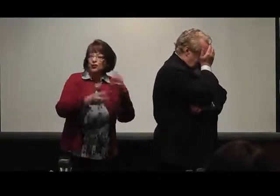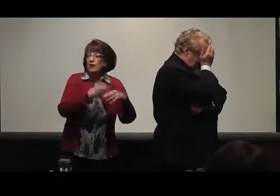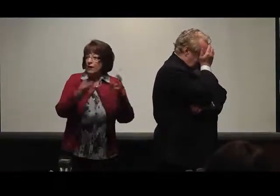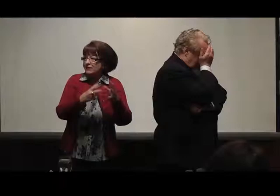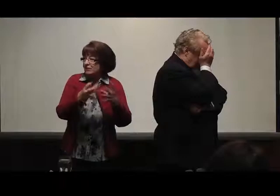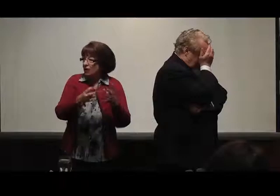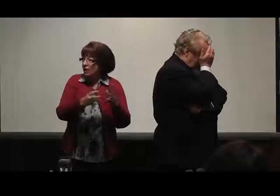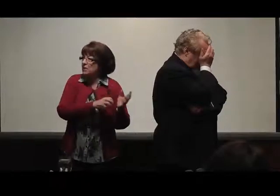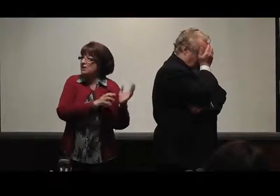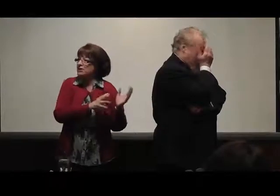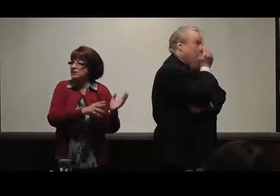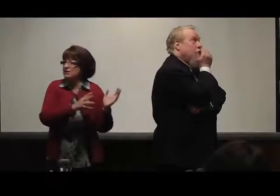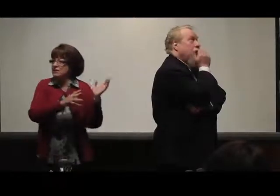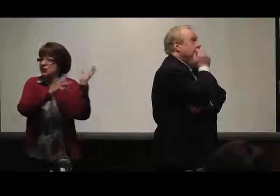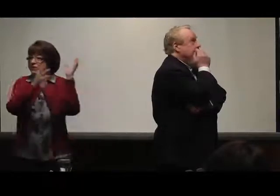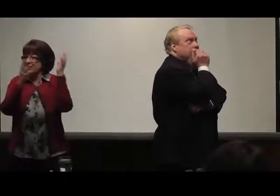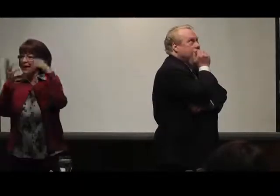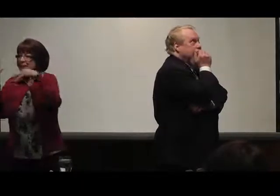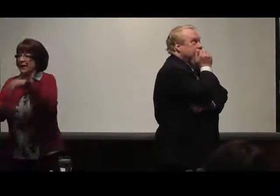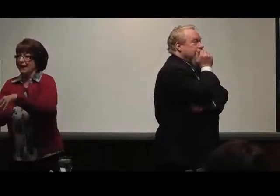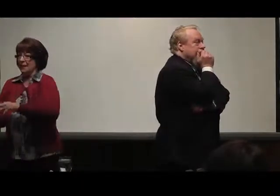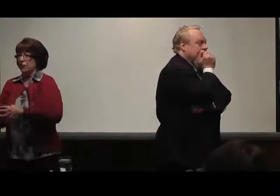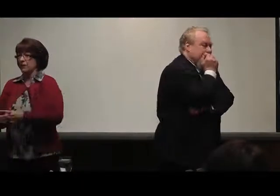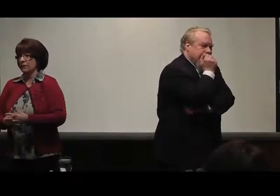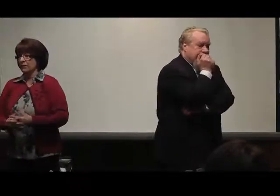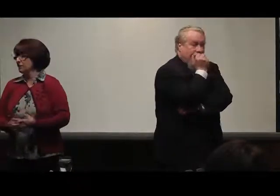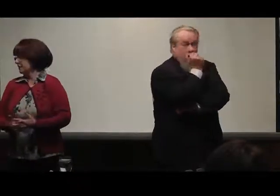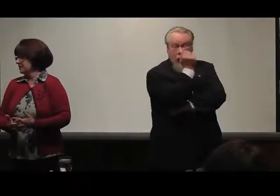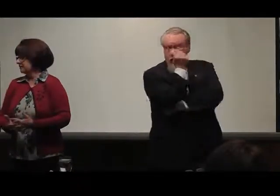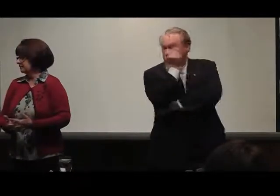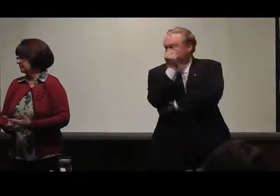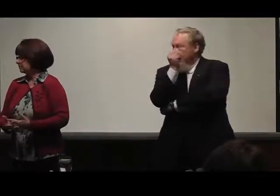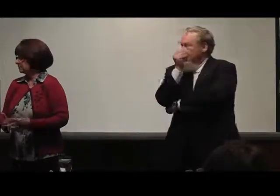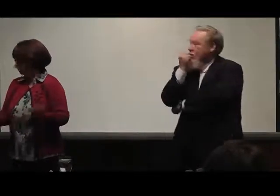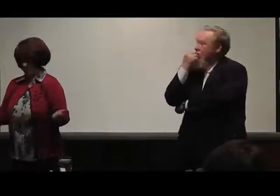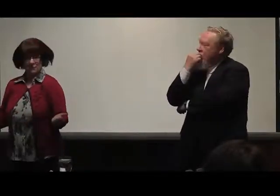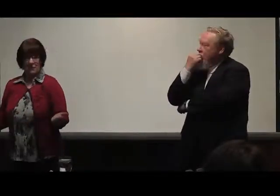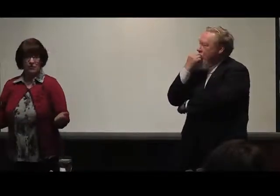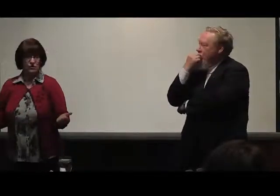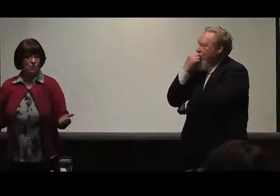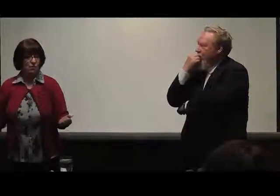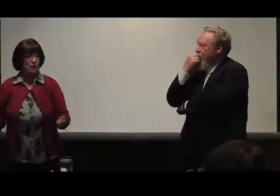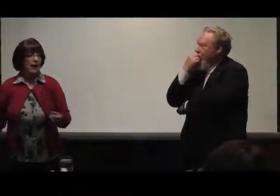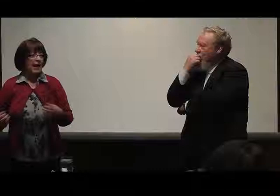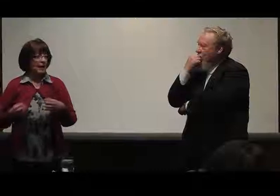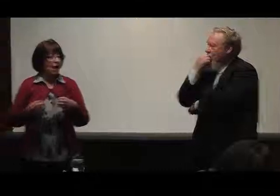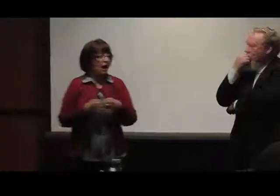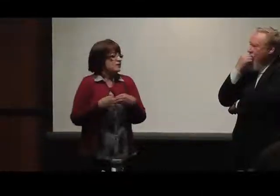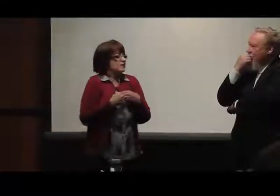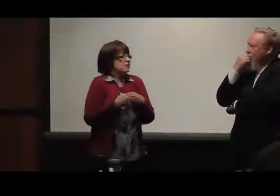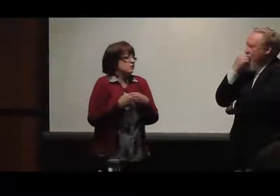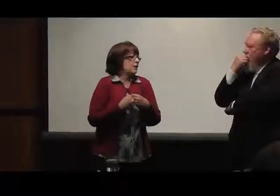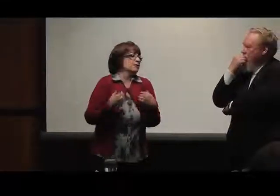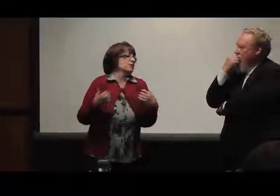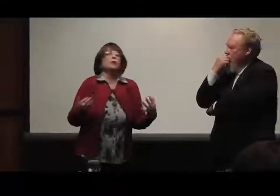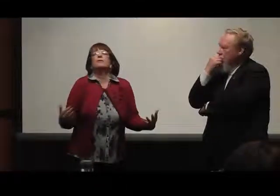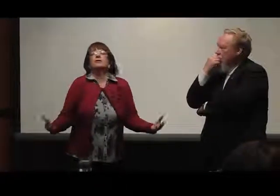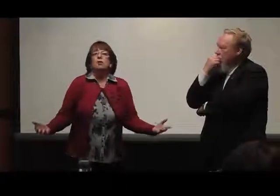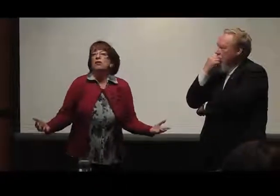he collected all the money, Jesus went to that bank and put it in the microphone. It was cool. It I just felt so smart